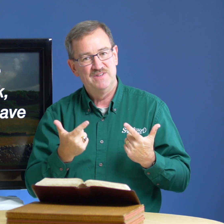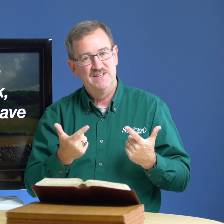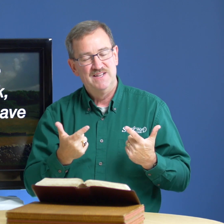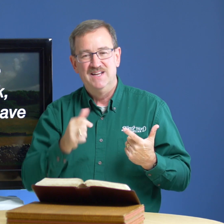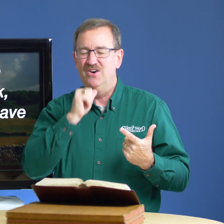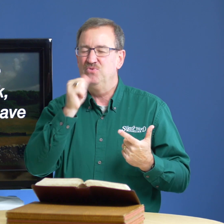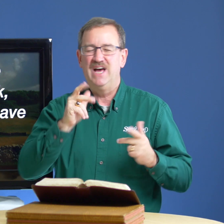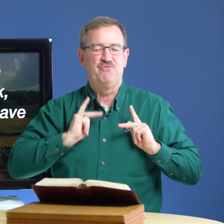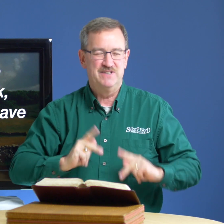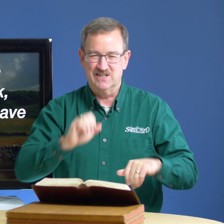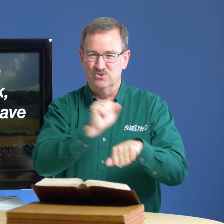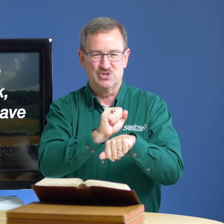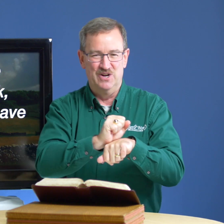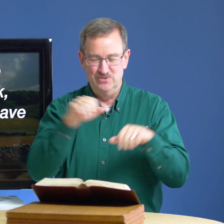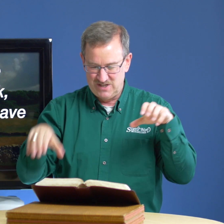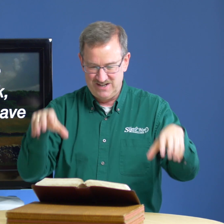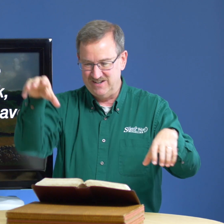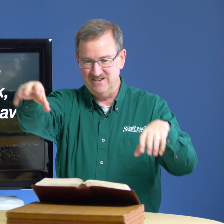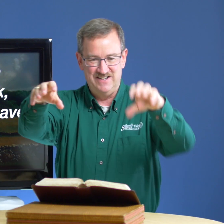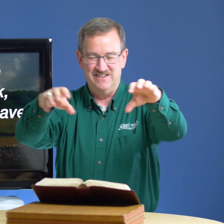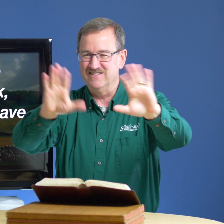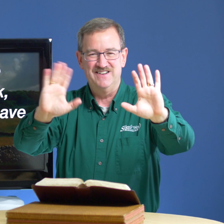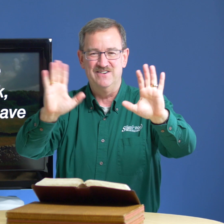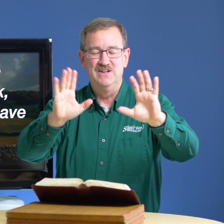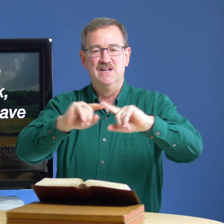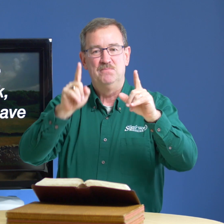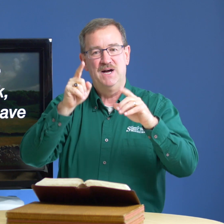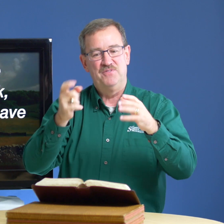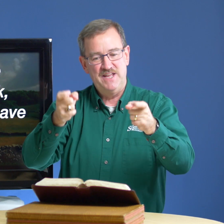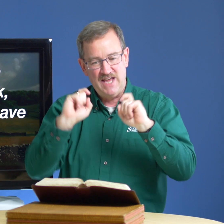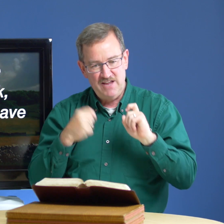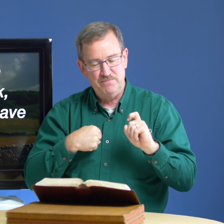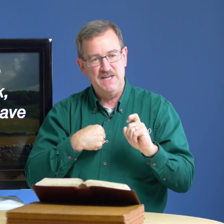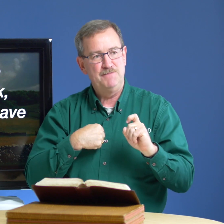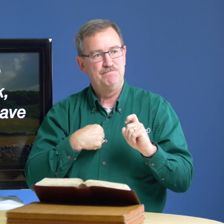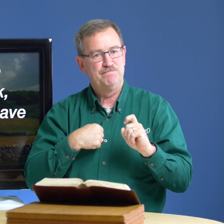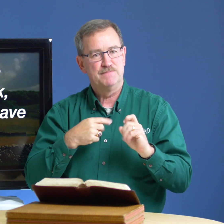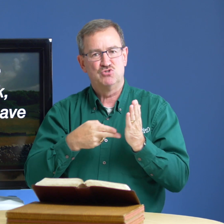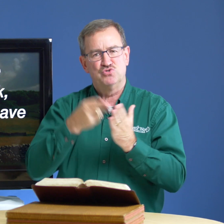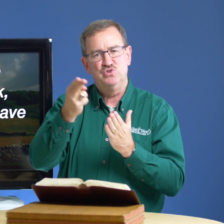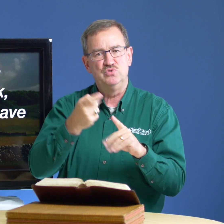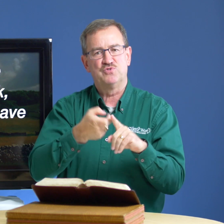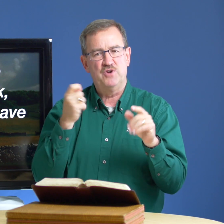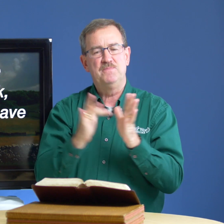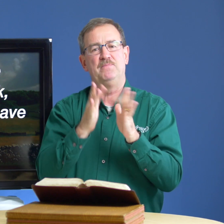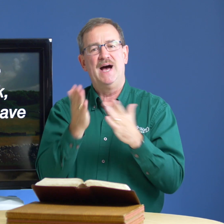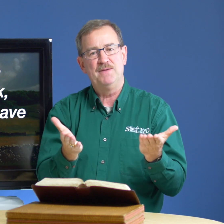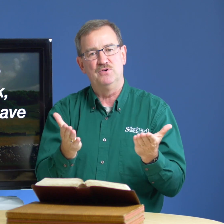oh not physical stones here here here here no but they gave me truths from the bible